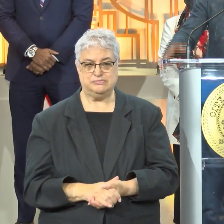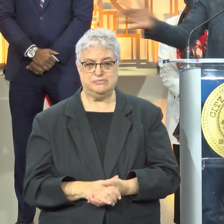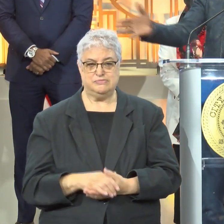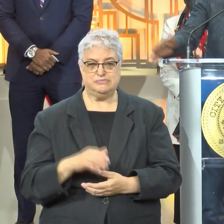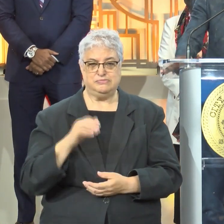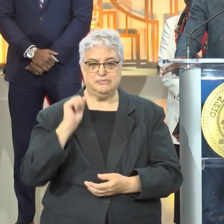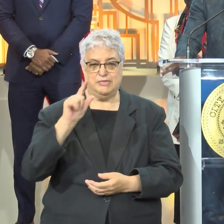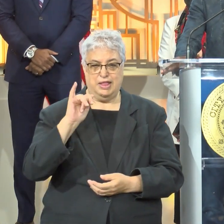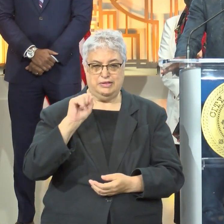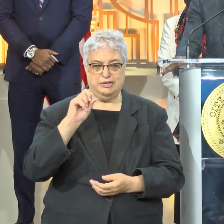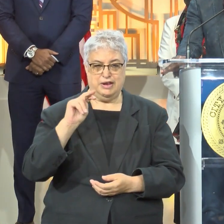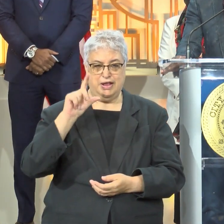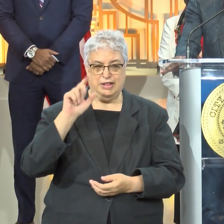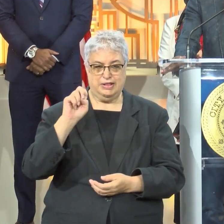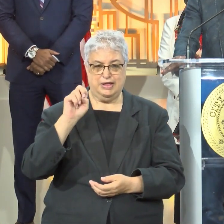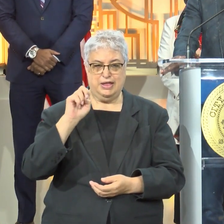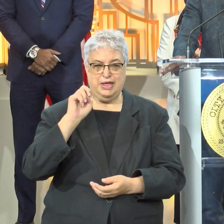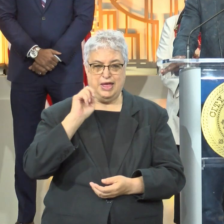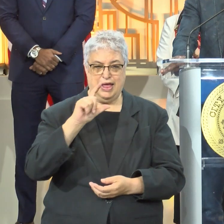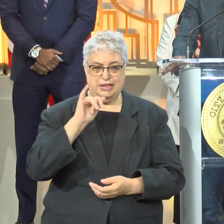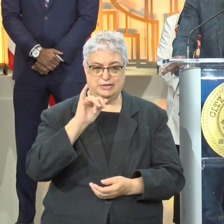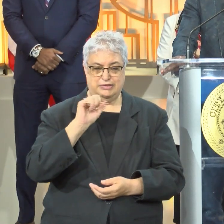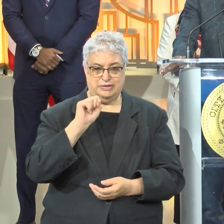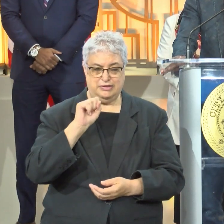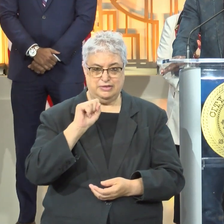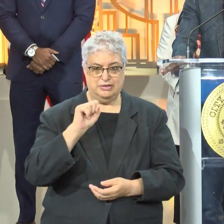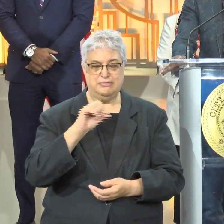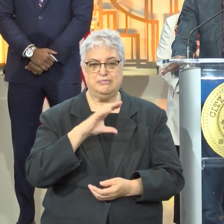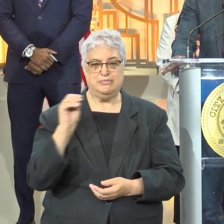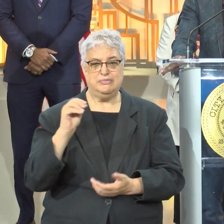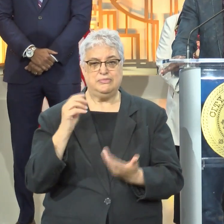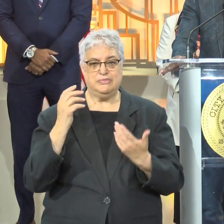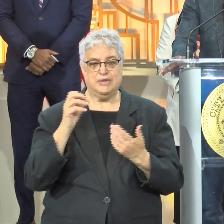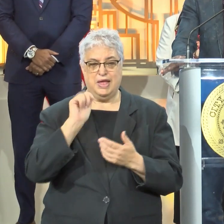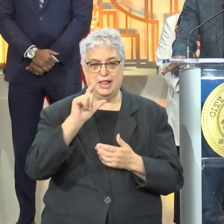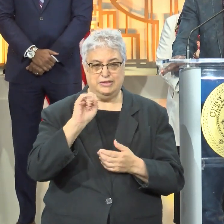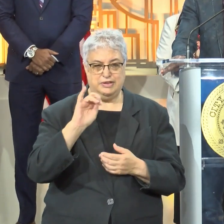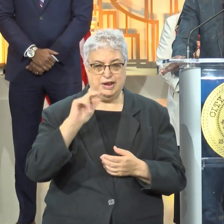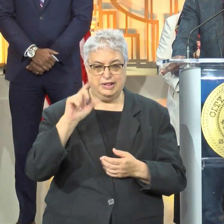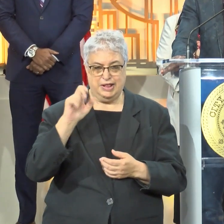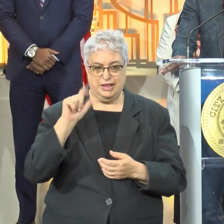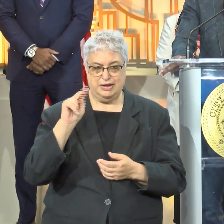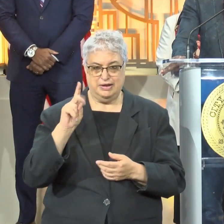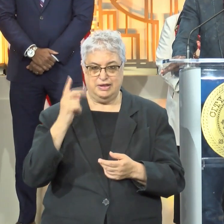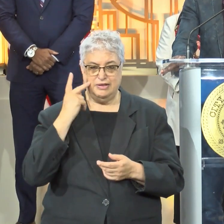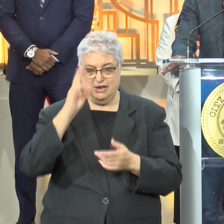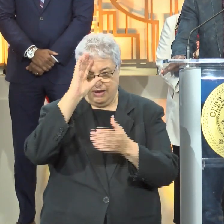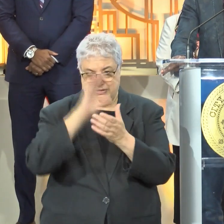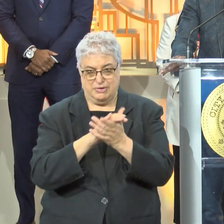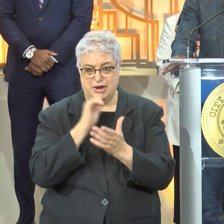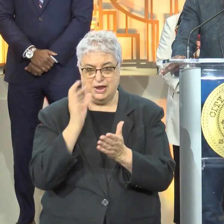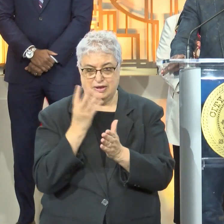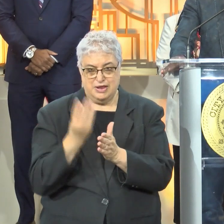with Commissioner Ellis and others, isn't it amazing that she can see that her husband did not